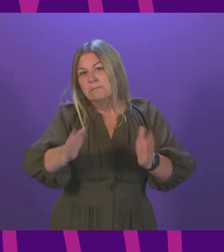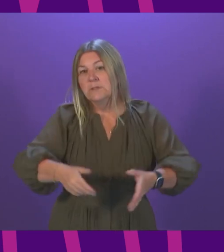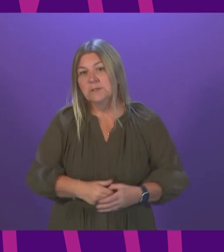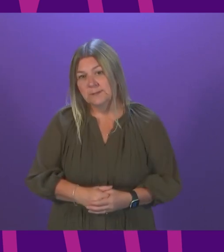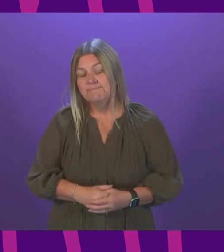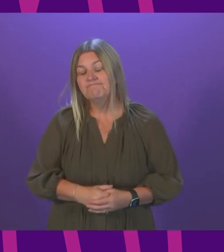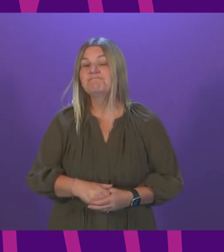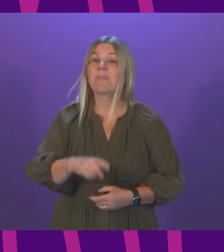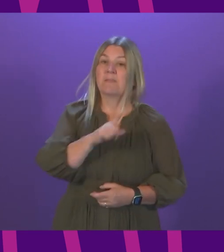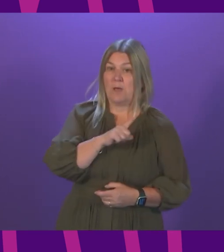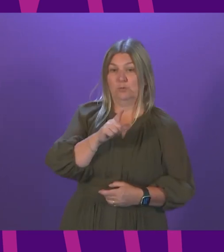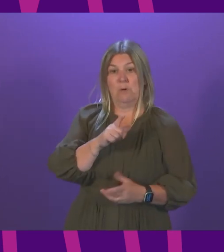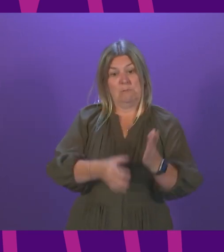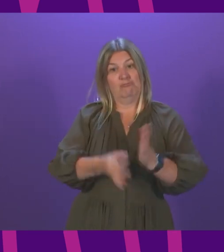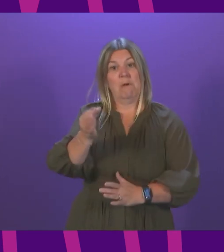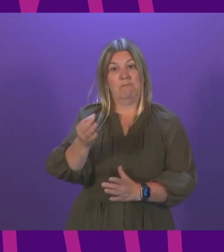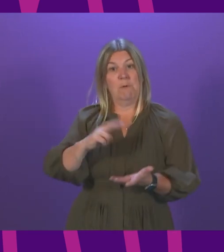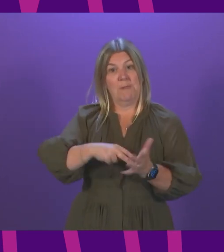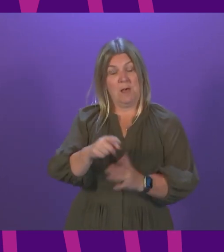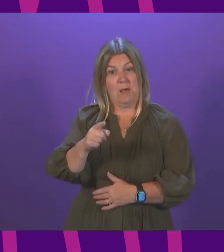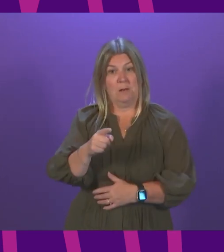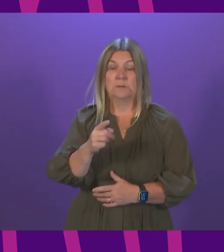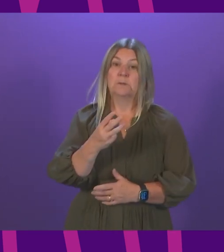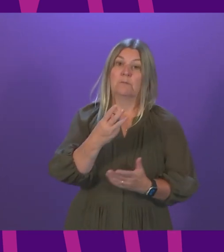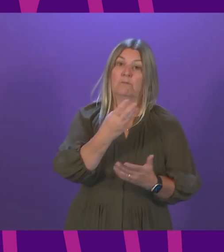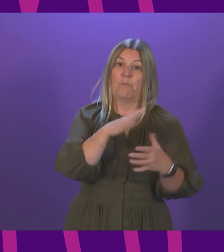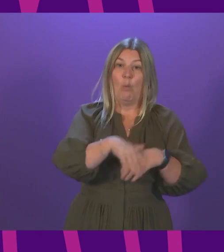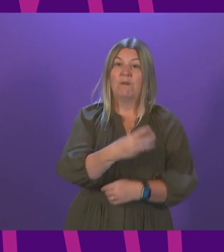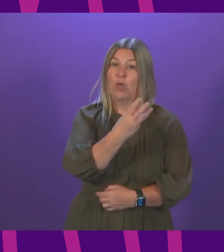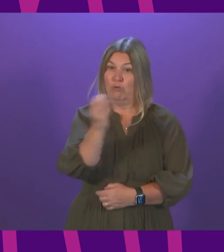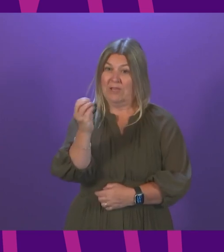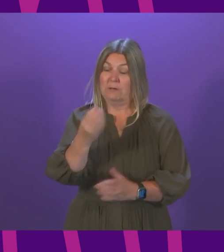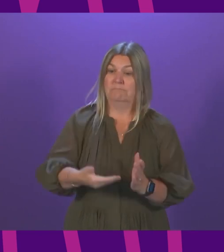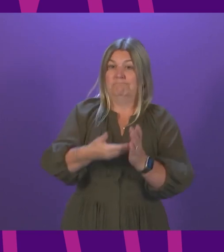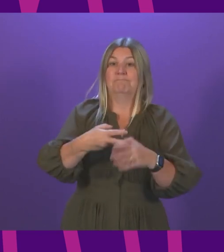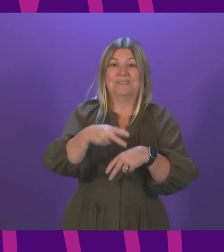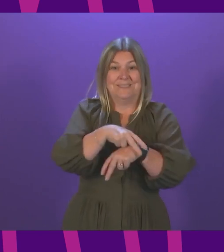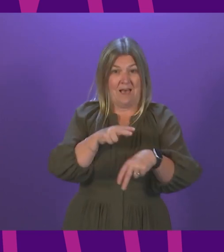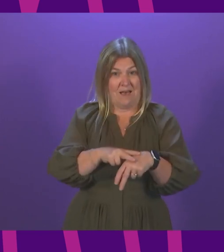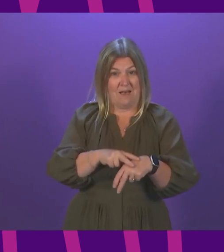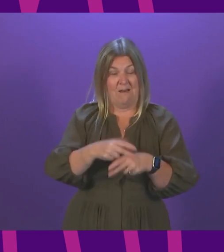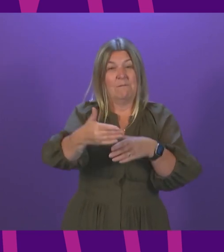That is why, part of our recovery plan, we are delivering almost 300 additional ambulance staff by April 2022.